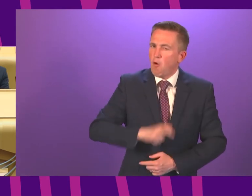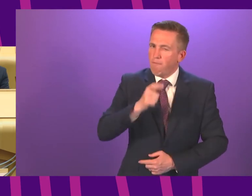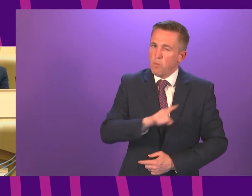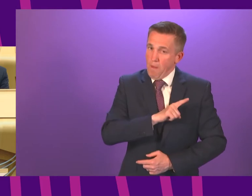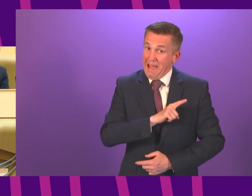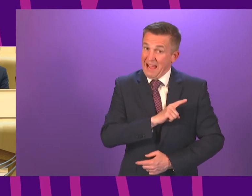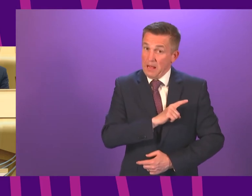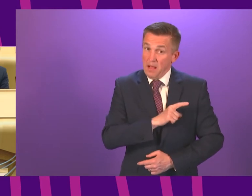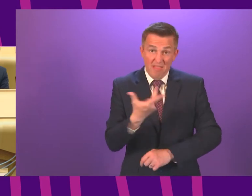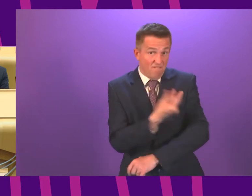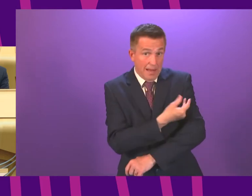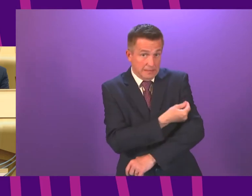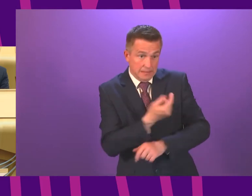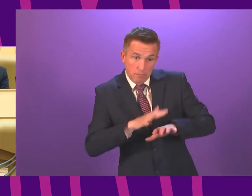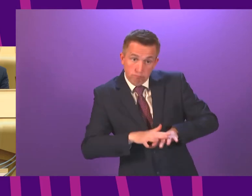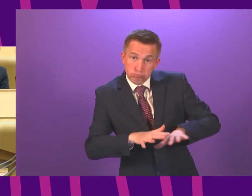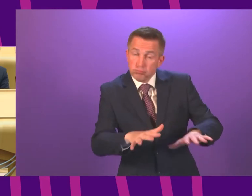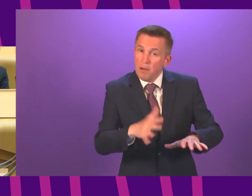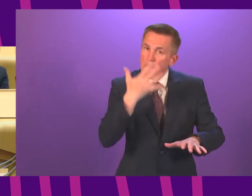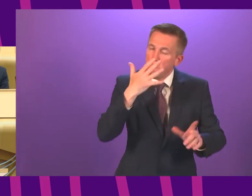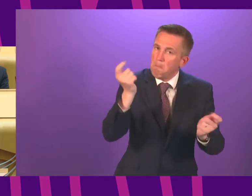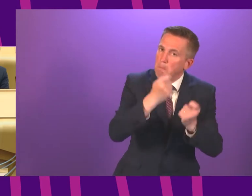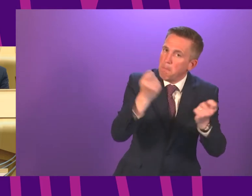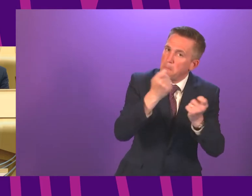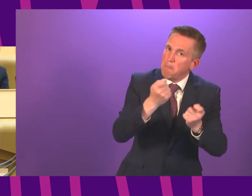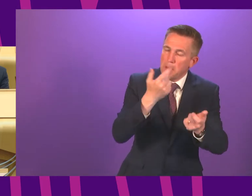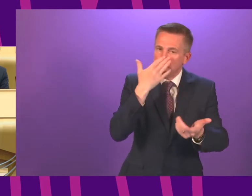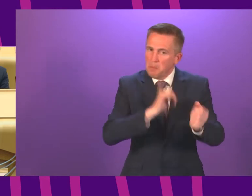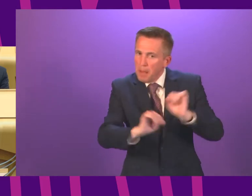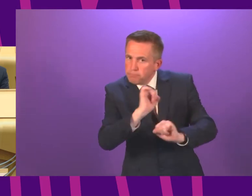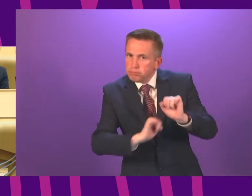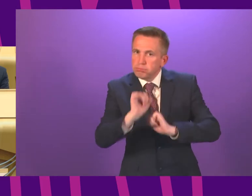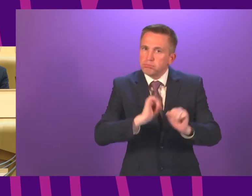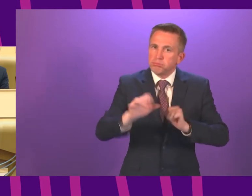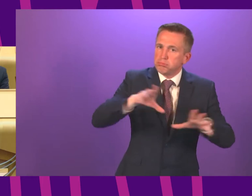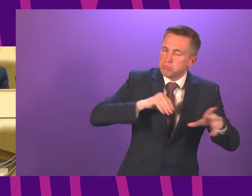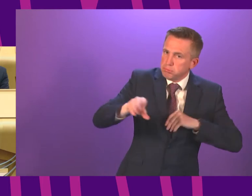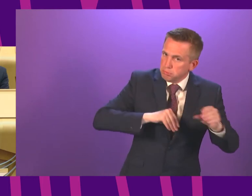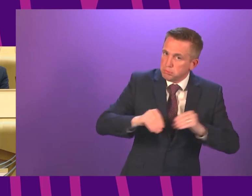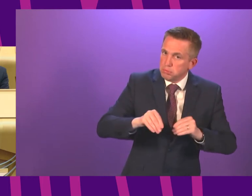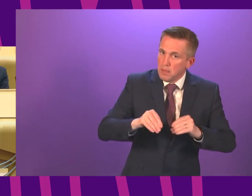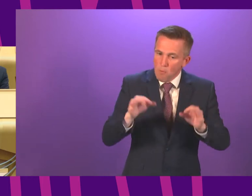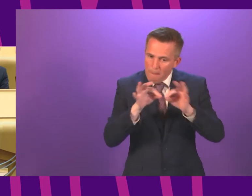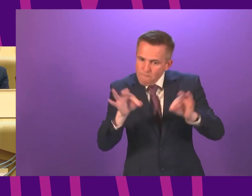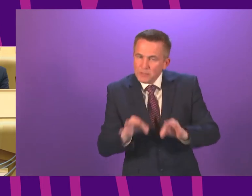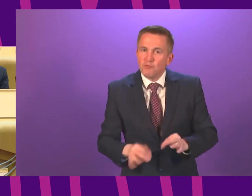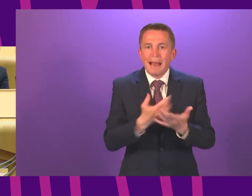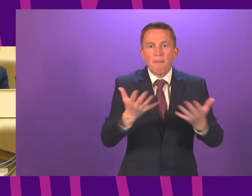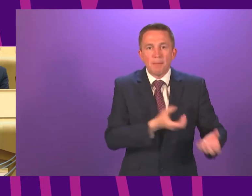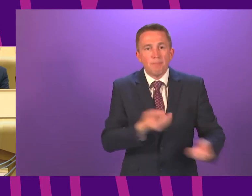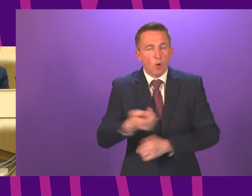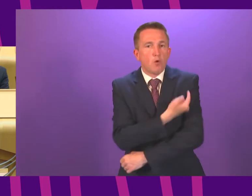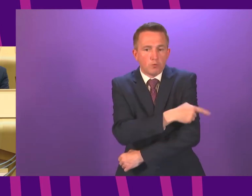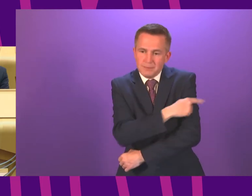are effective, though we're closely monitoring the vaccination status of people admitted to hospital. But we do now